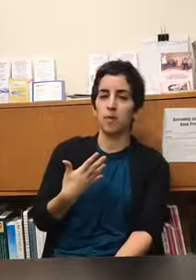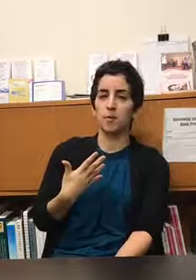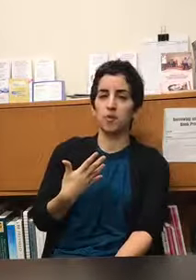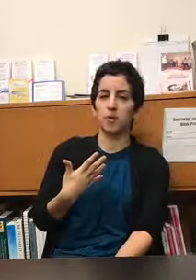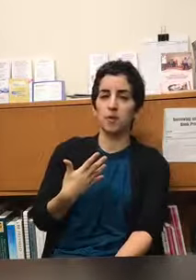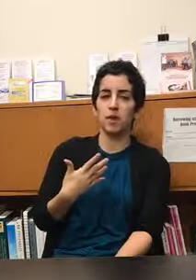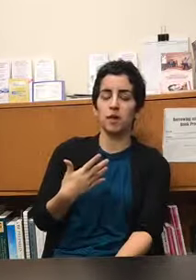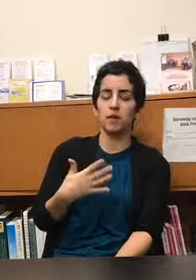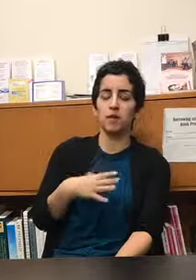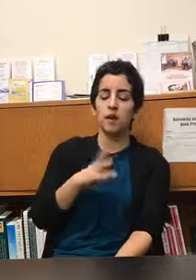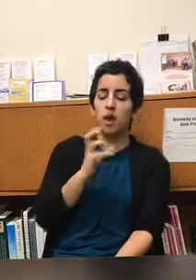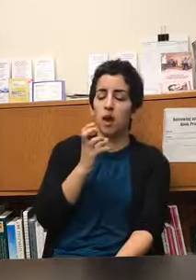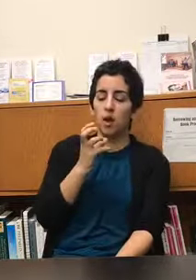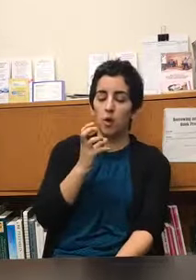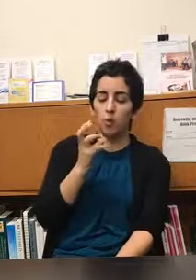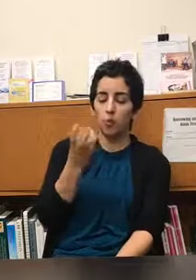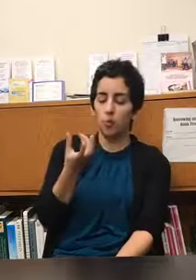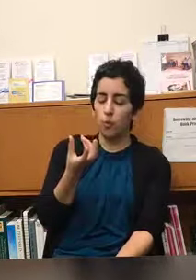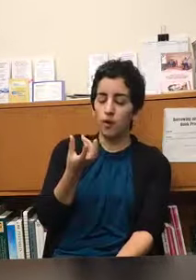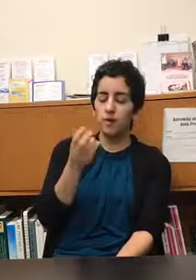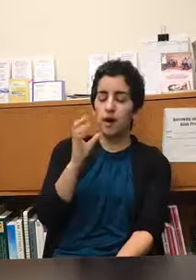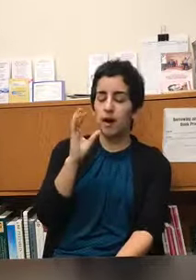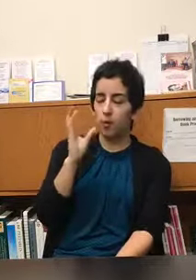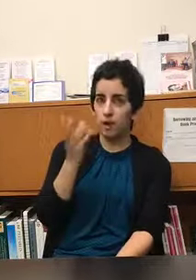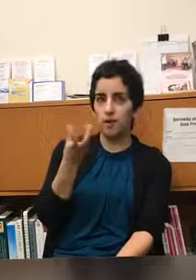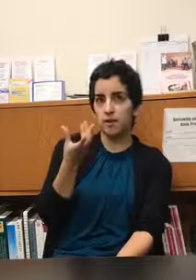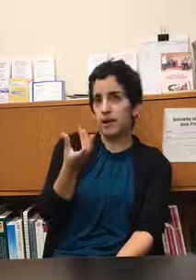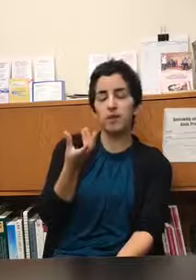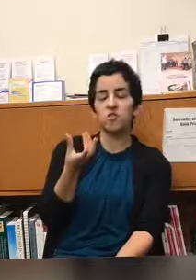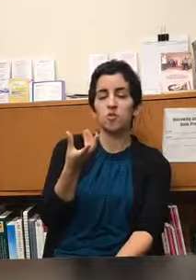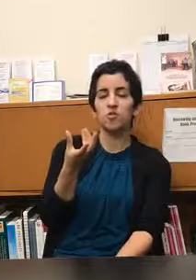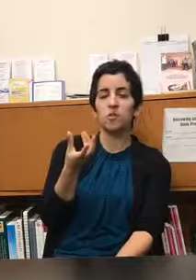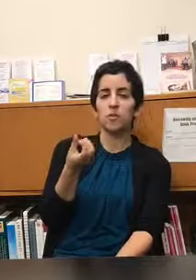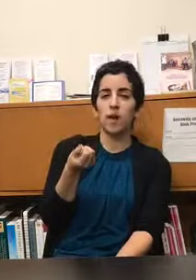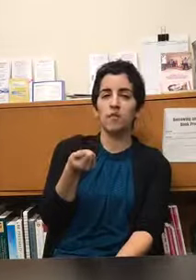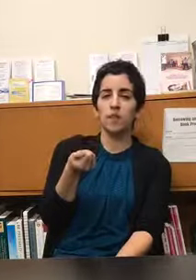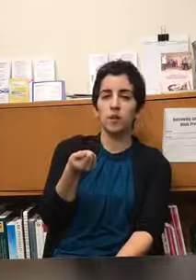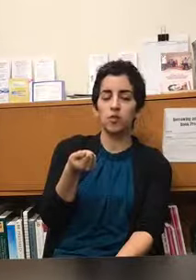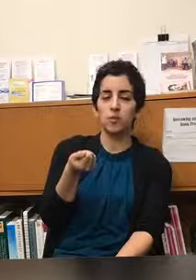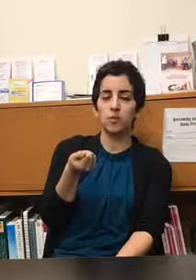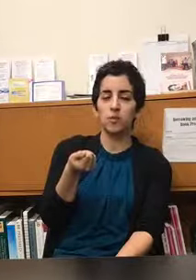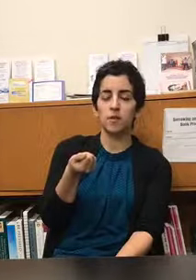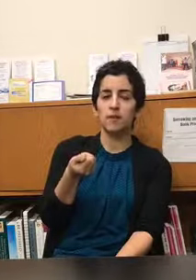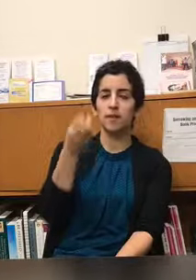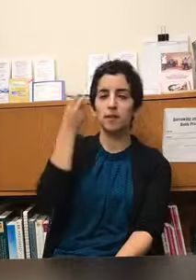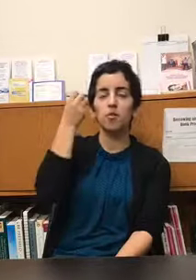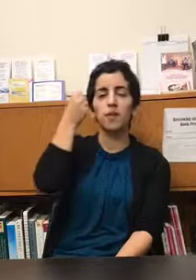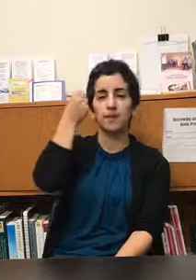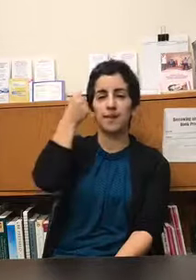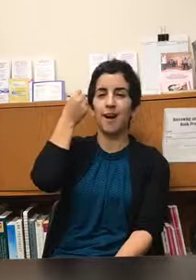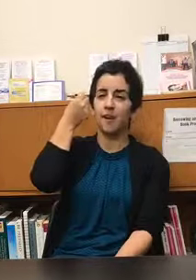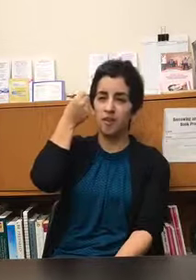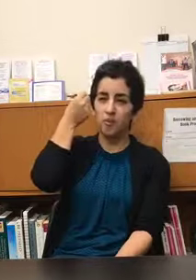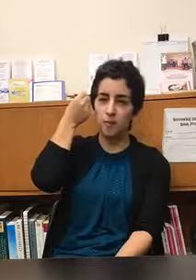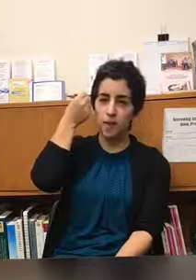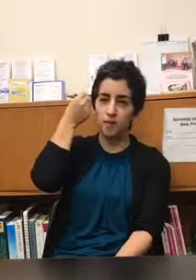imagery because we we tend to just gravitate towards something that's a little less cognitive based